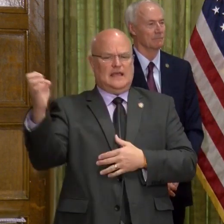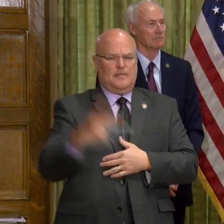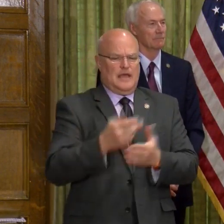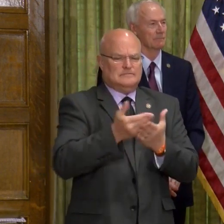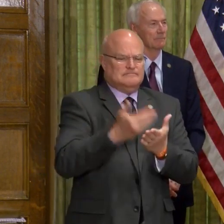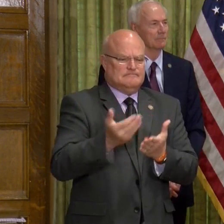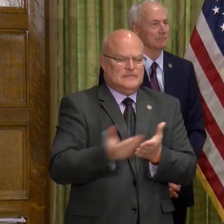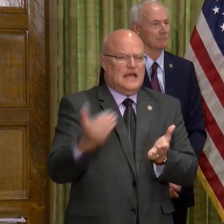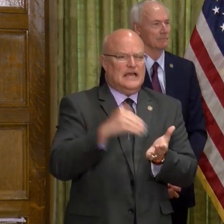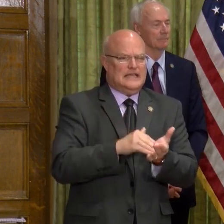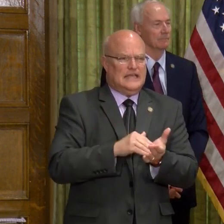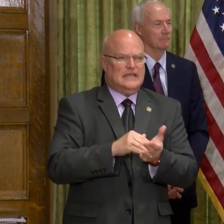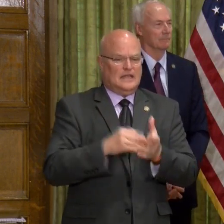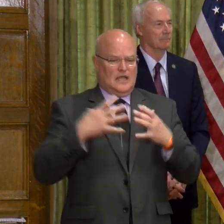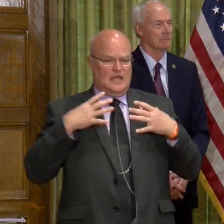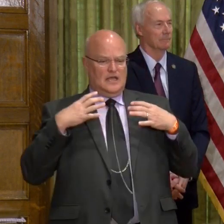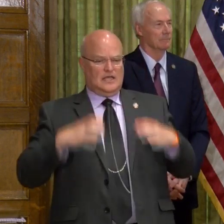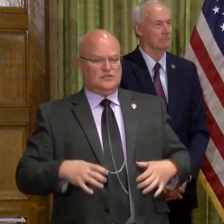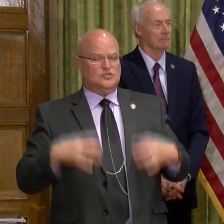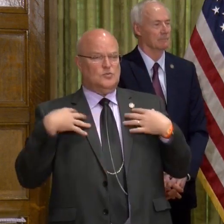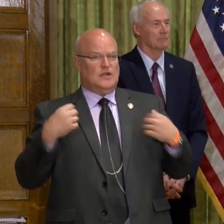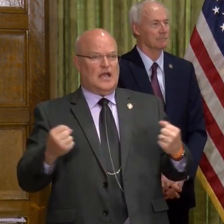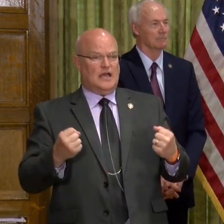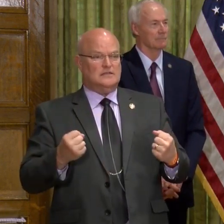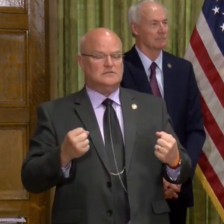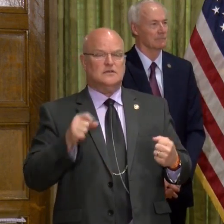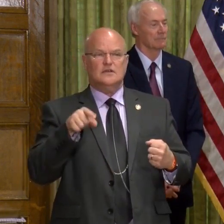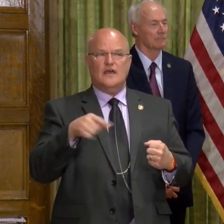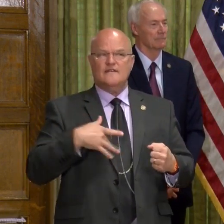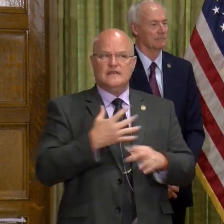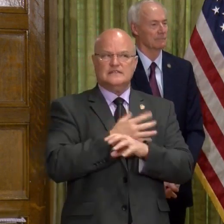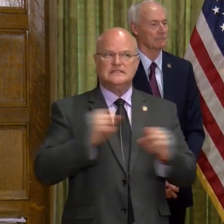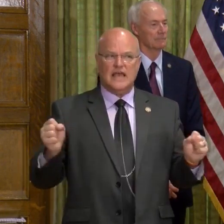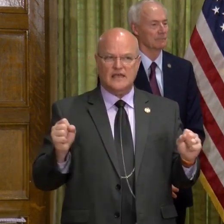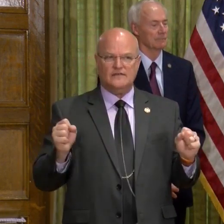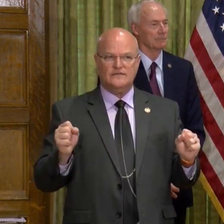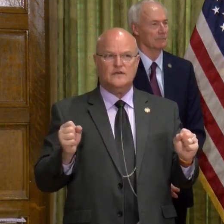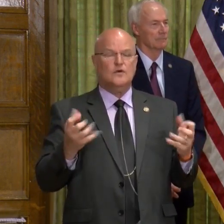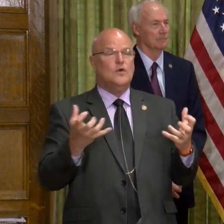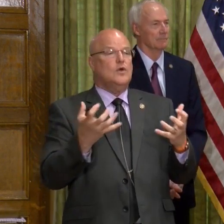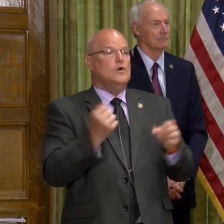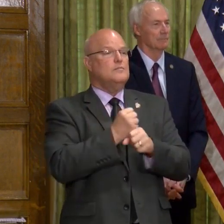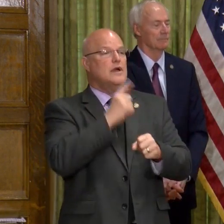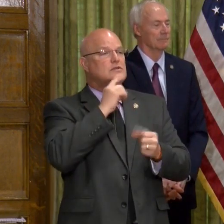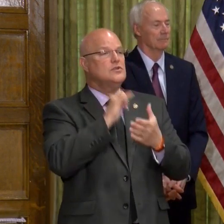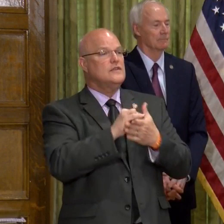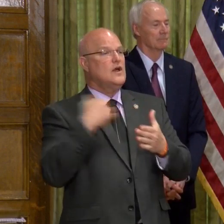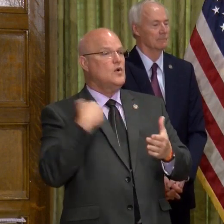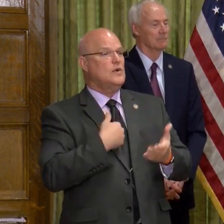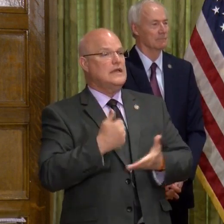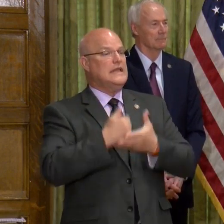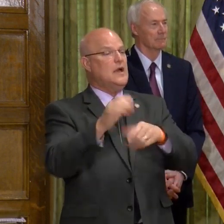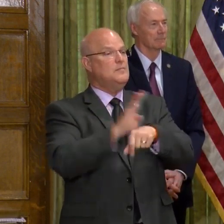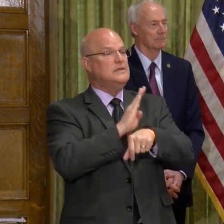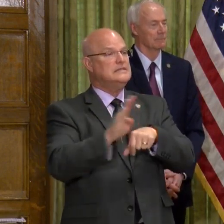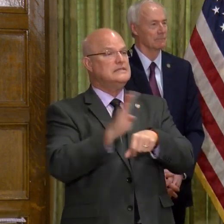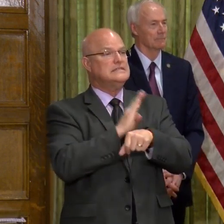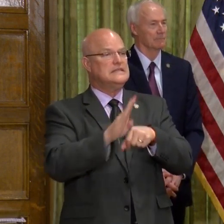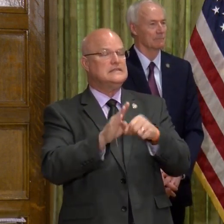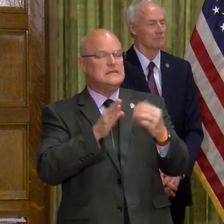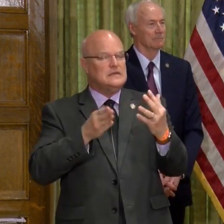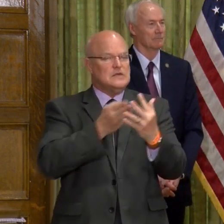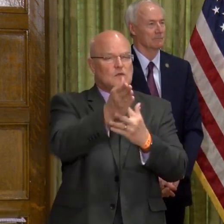buying again? But also consumer confidence means do they feel safe to go out? We wanted to make sure that we can help businesses mitigate